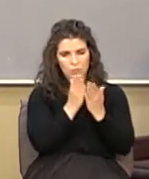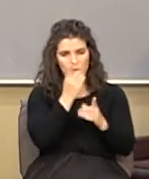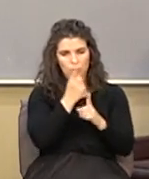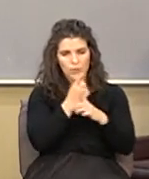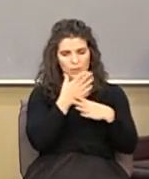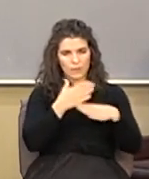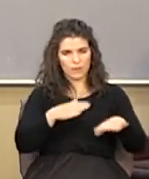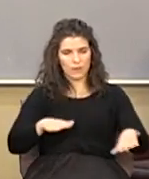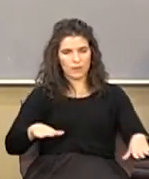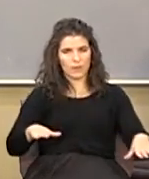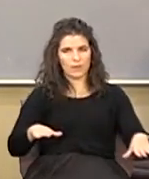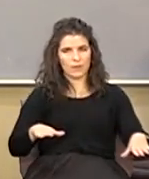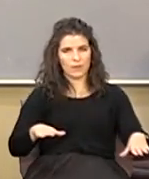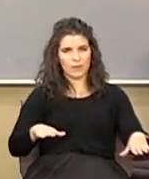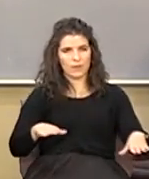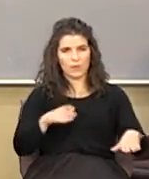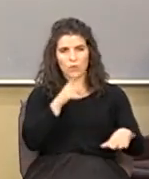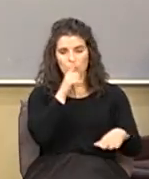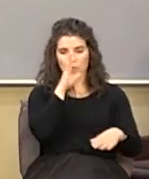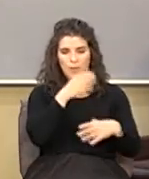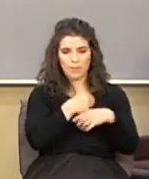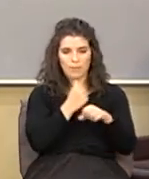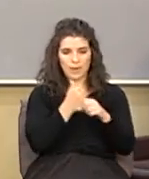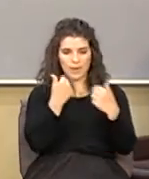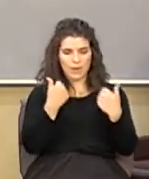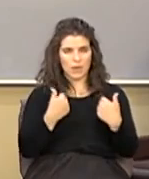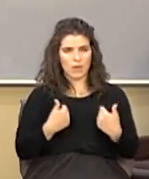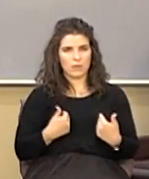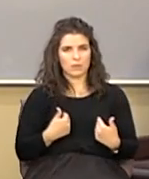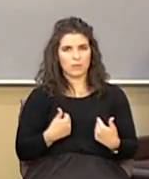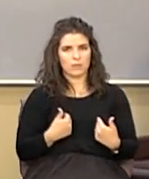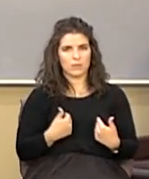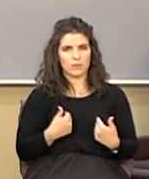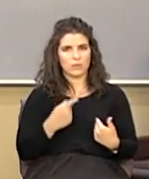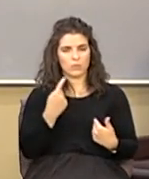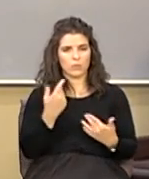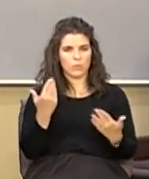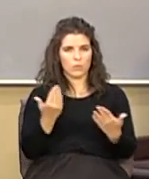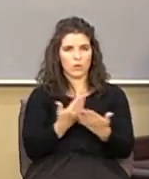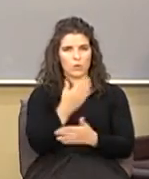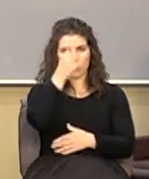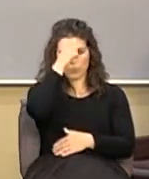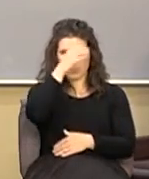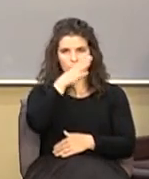divided it's in who God's made us as the one new man